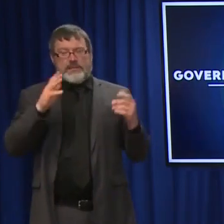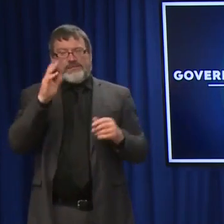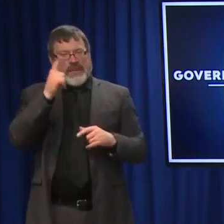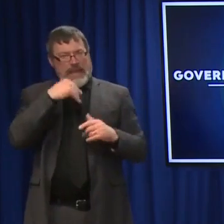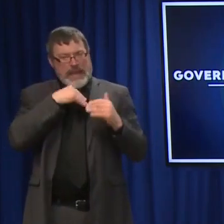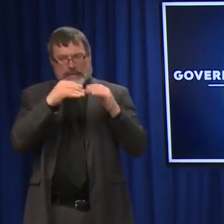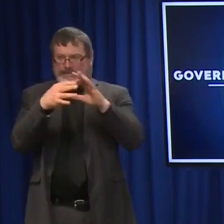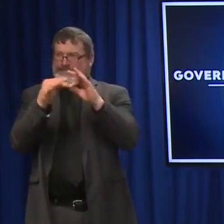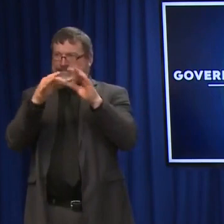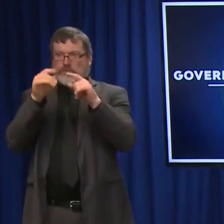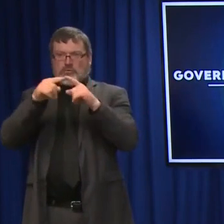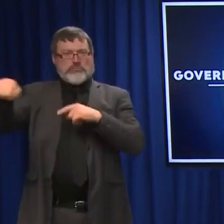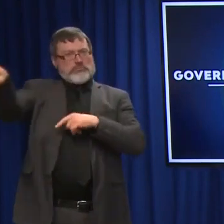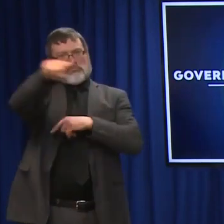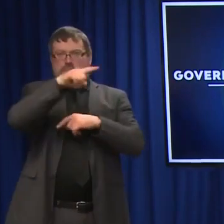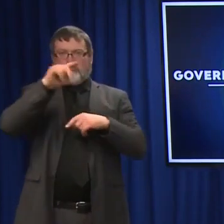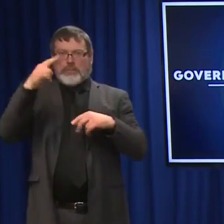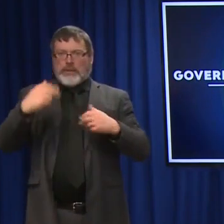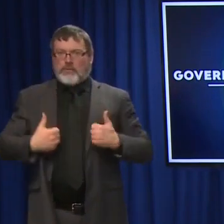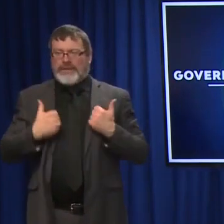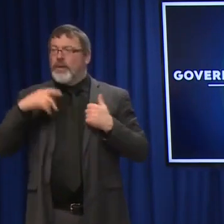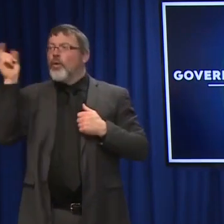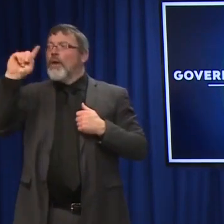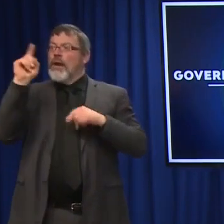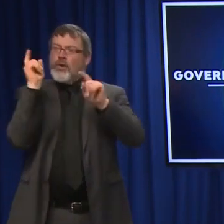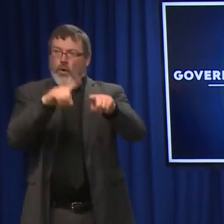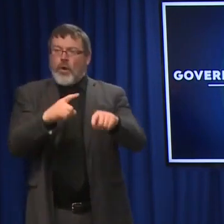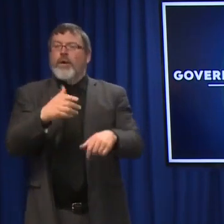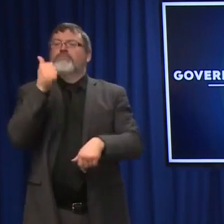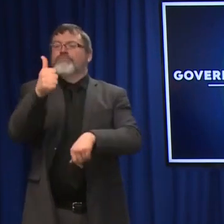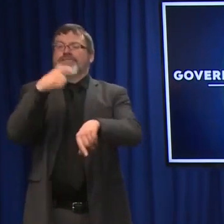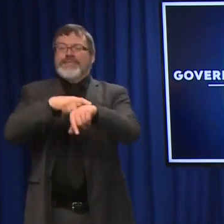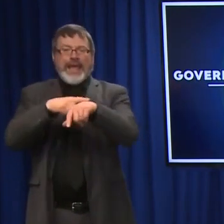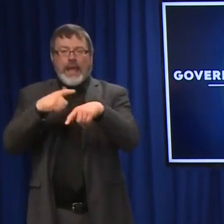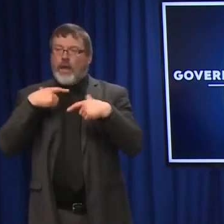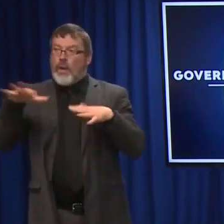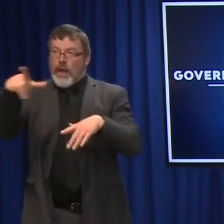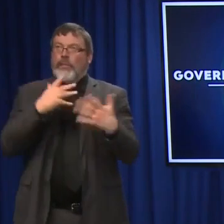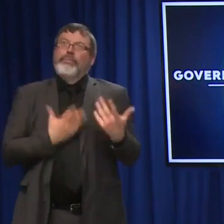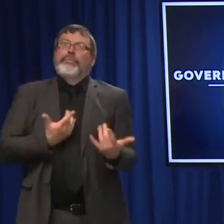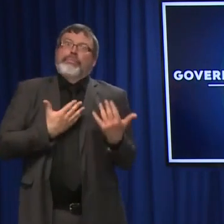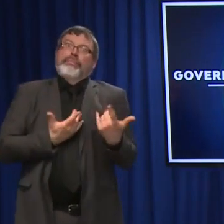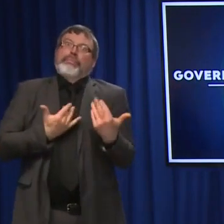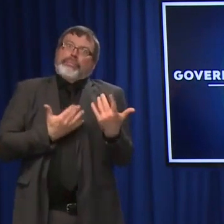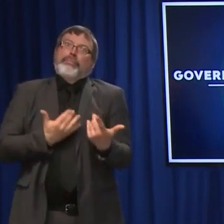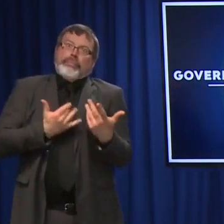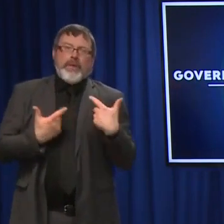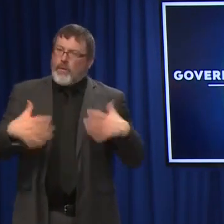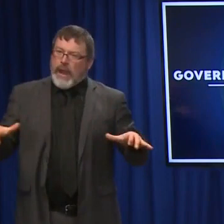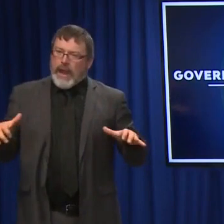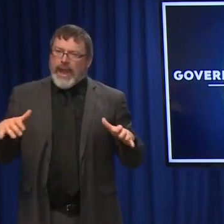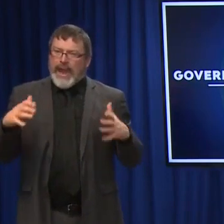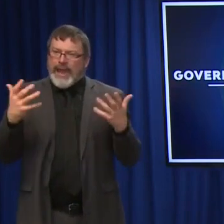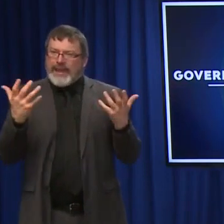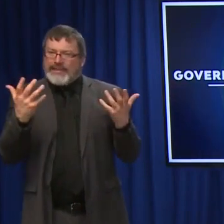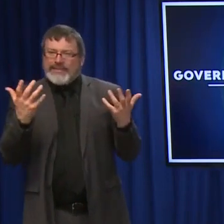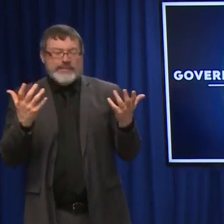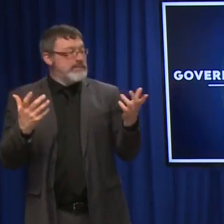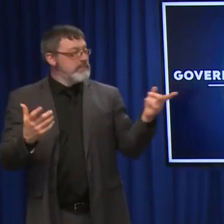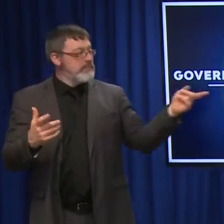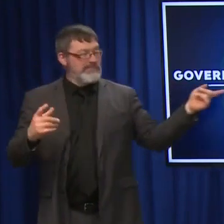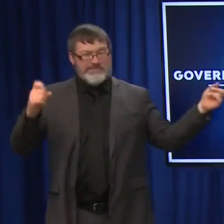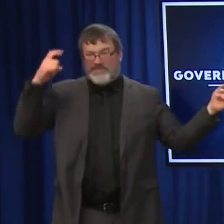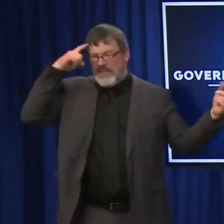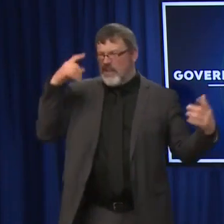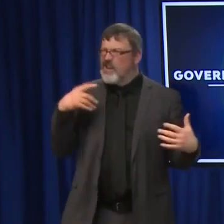and get one if they had a very bad experience, or is there – what do you guys see? No, there's really no way to predict what the rush onto